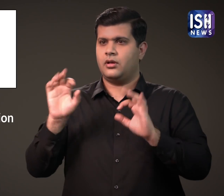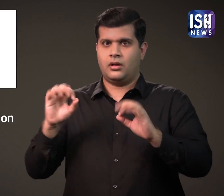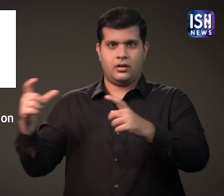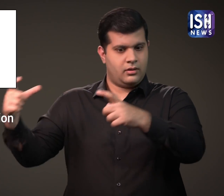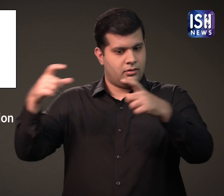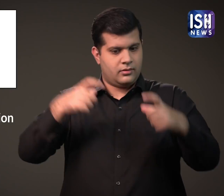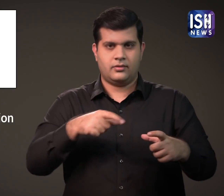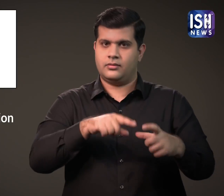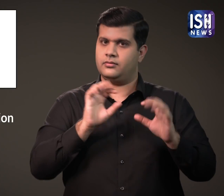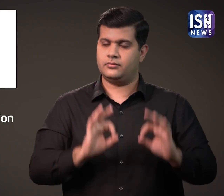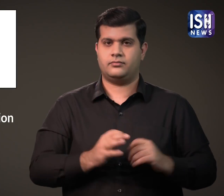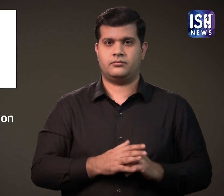robots.